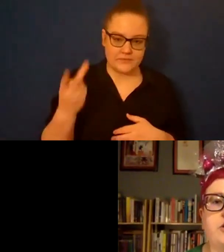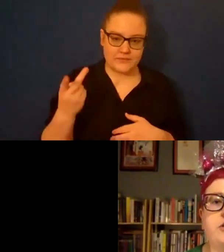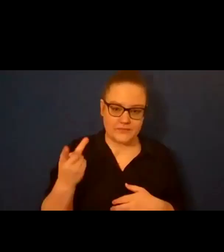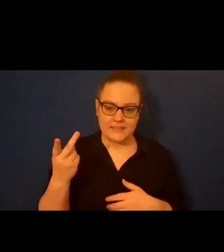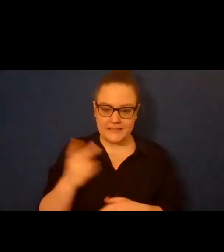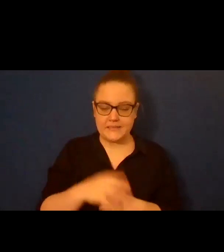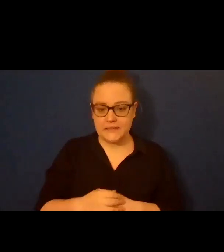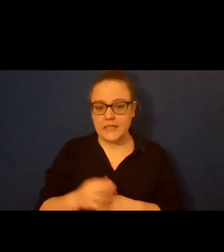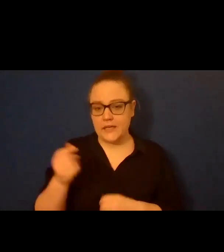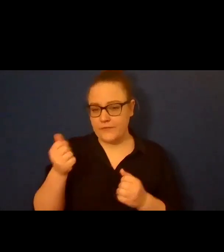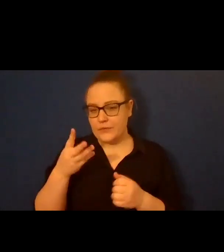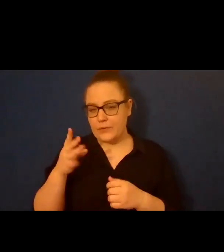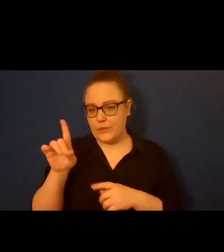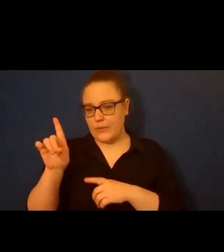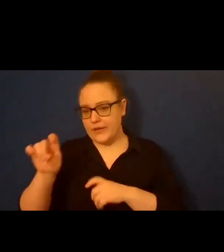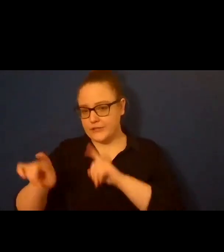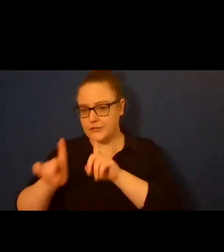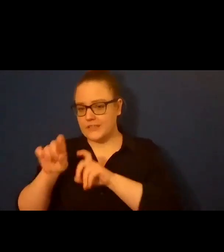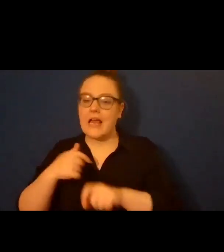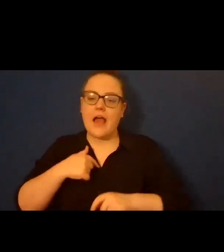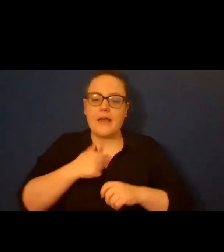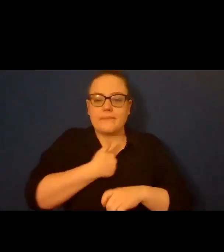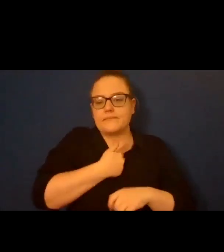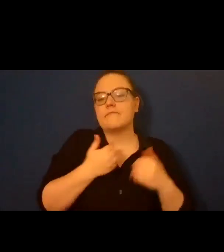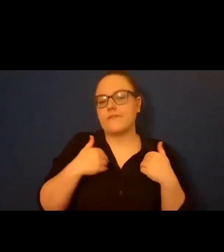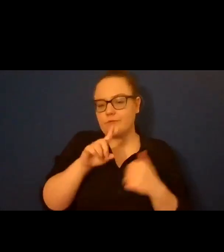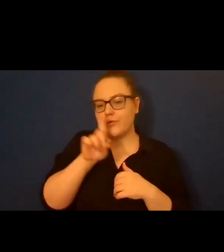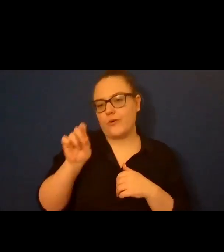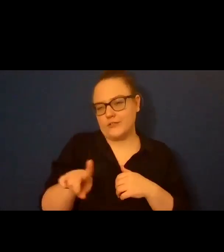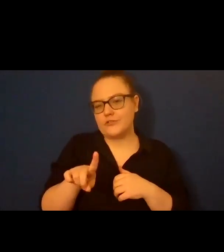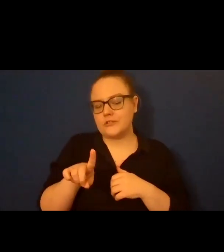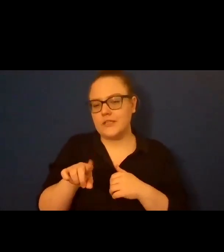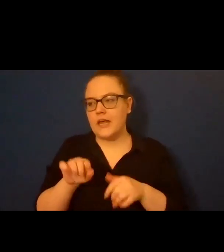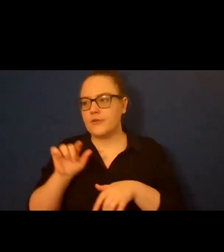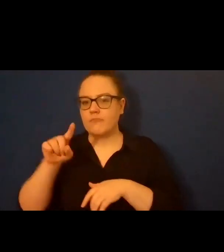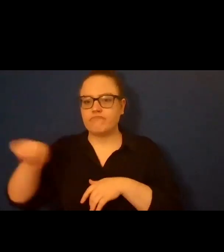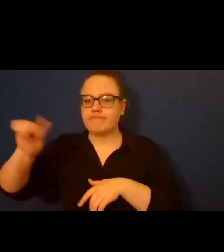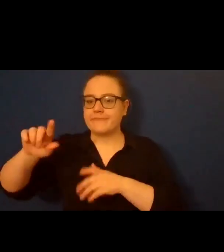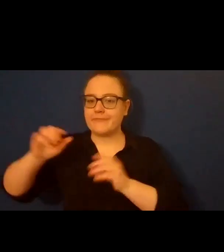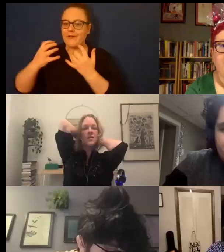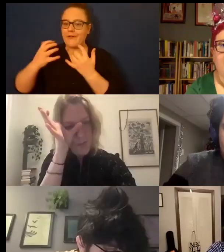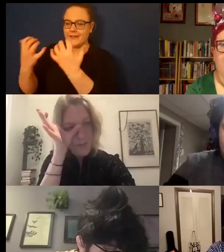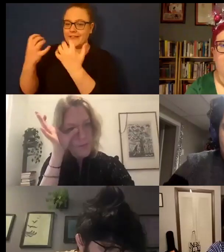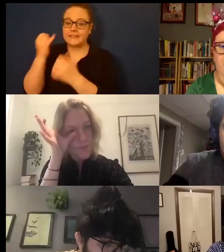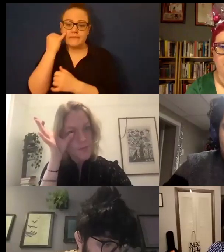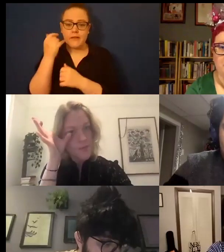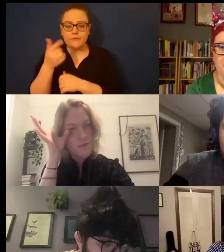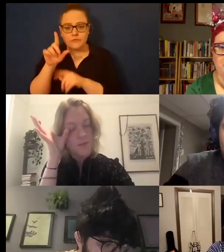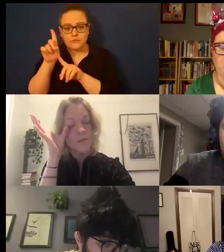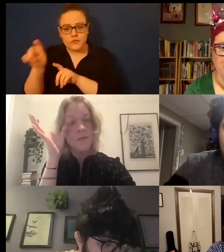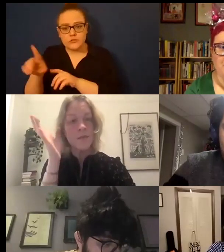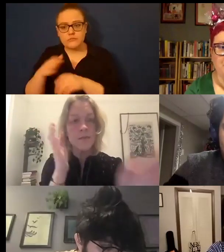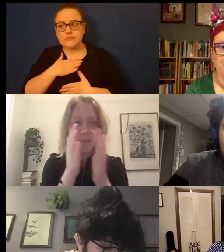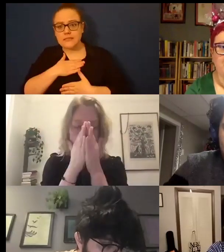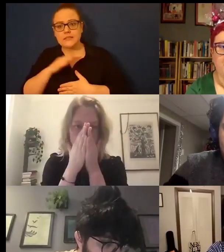couple of questions which will give all of you a little bit more time to drop your questions in that Q&A feature if you have them and then I'm gonna I'm gonna